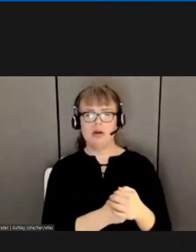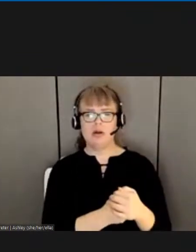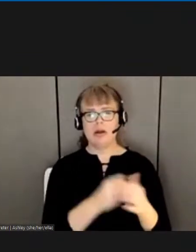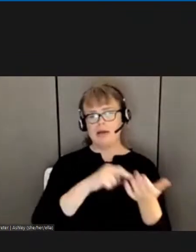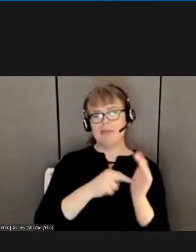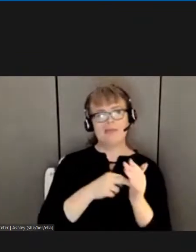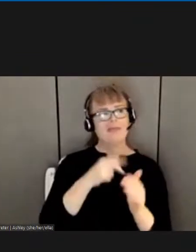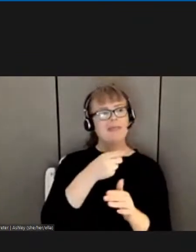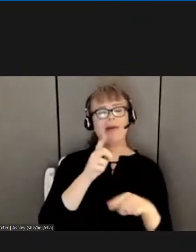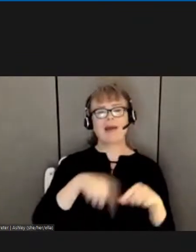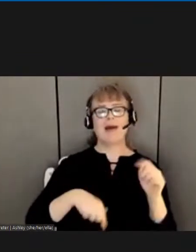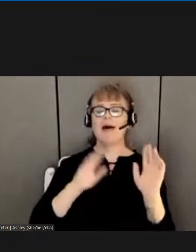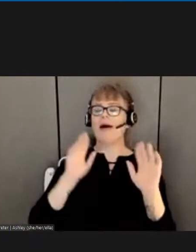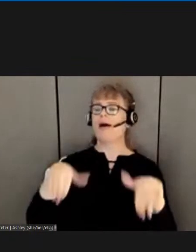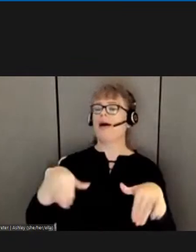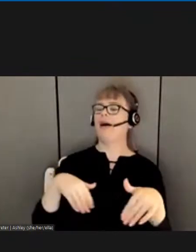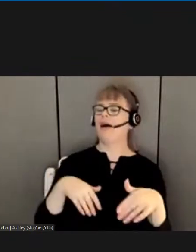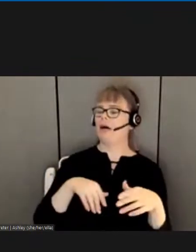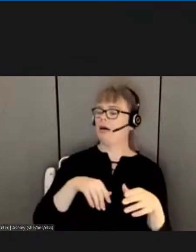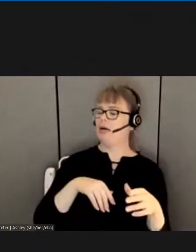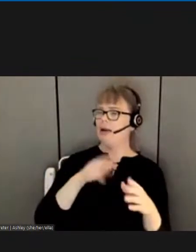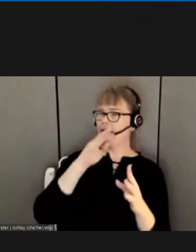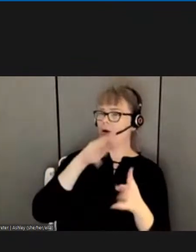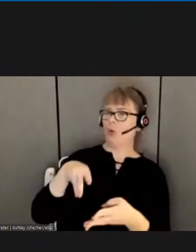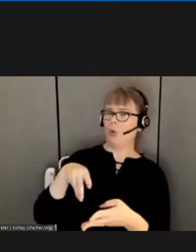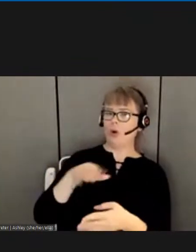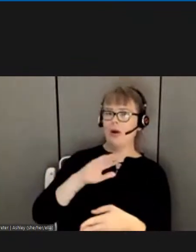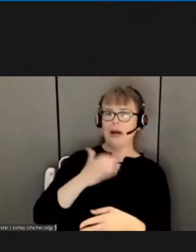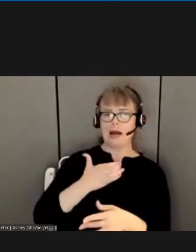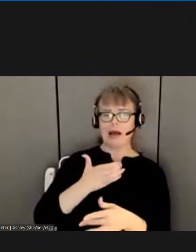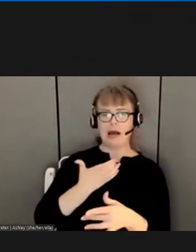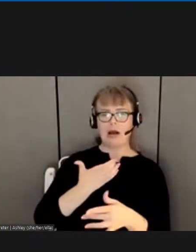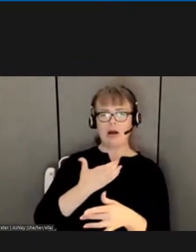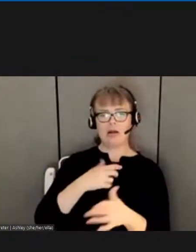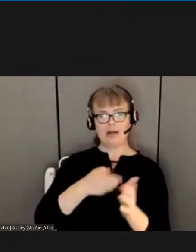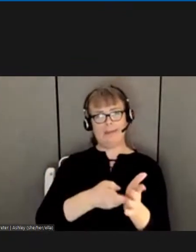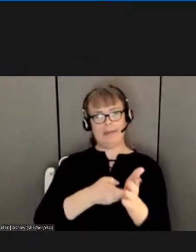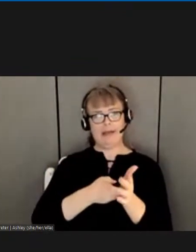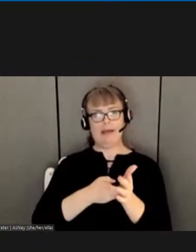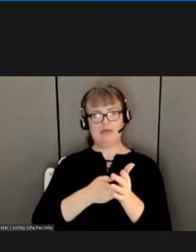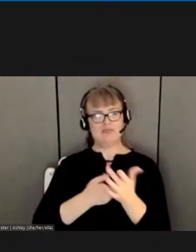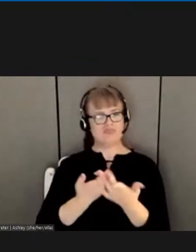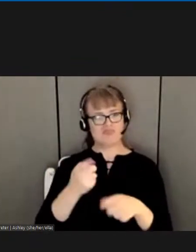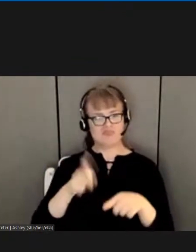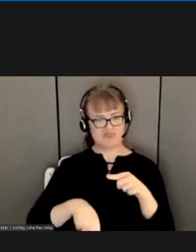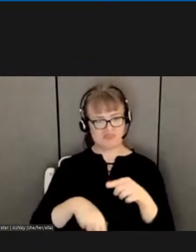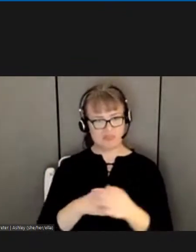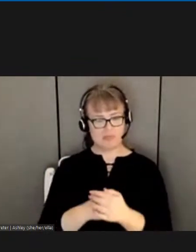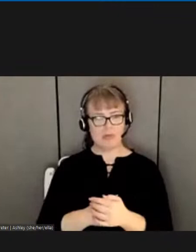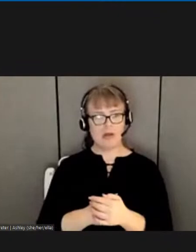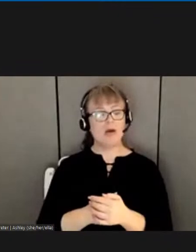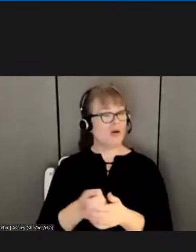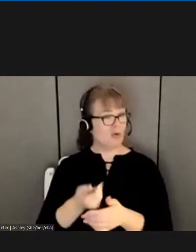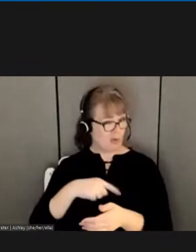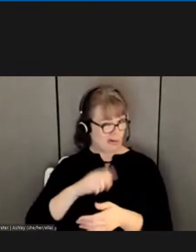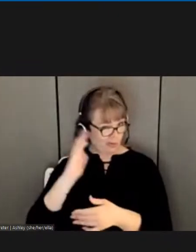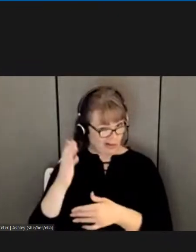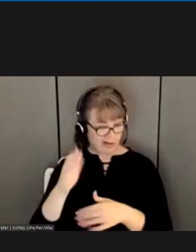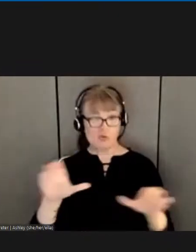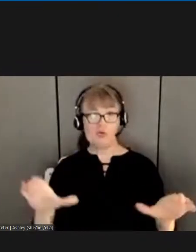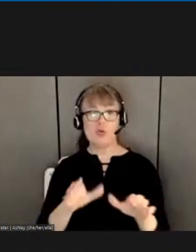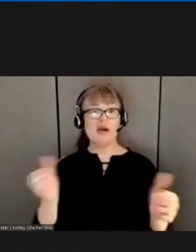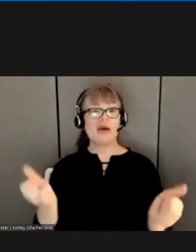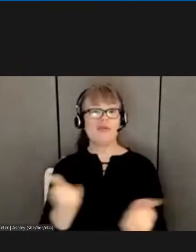service to dismiss any proposals we present you can rest assured that we will leave no stone unturned in getting a good